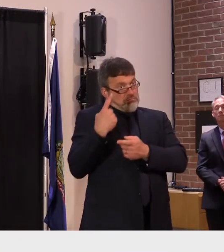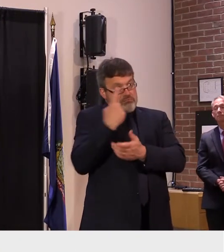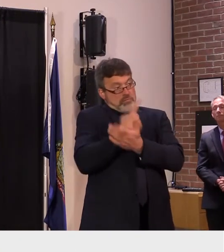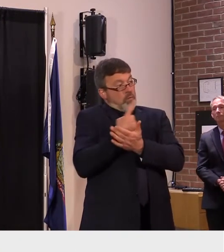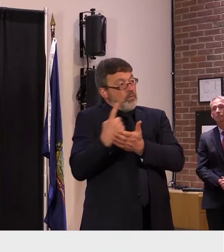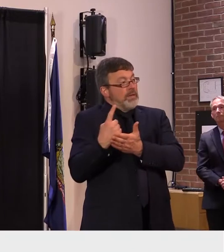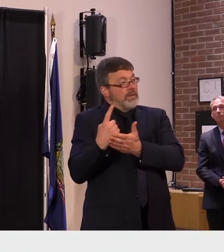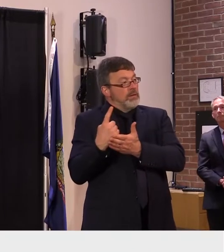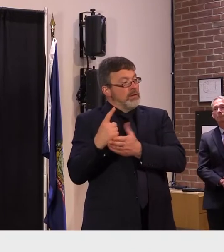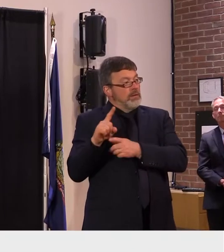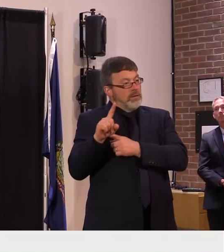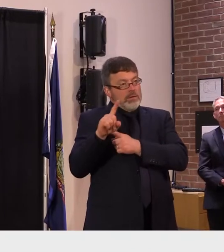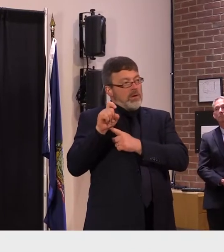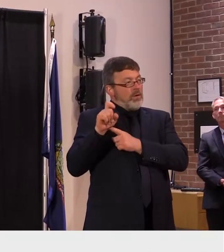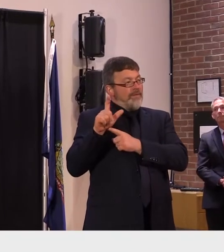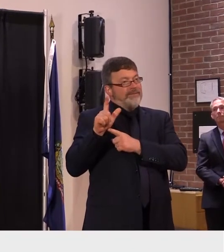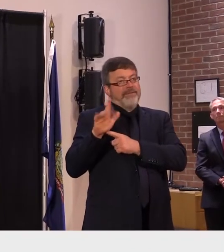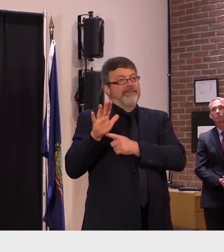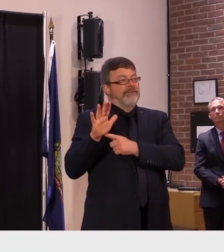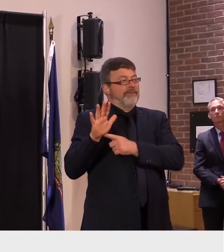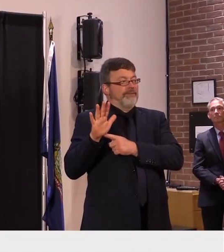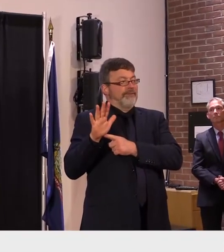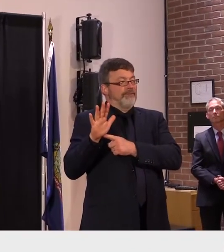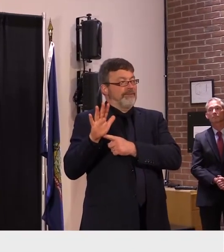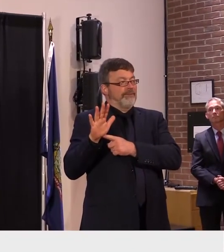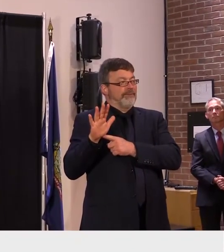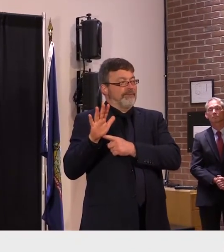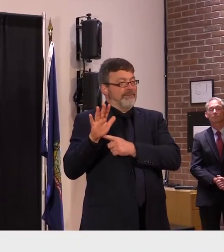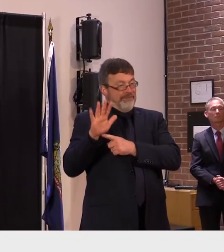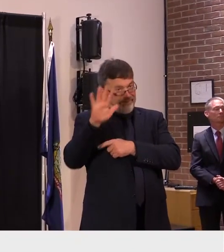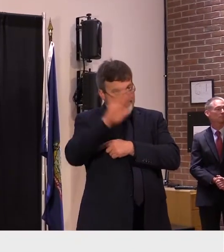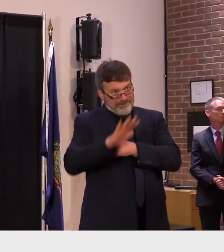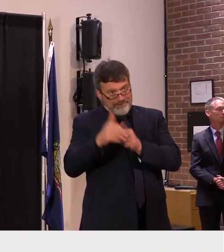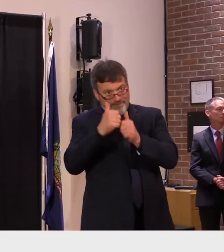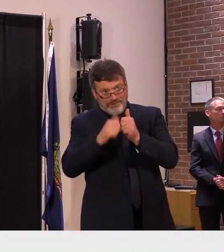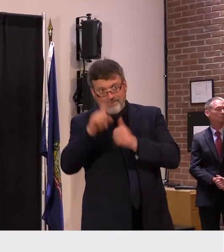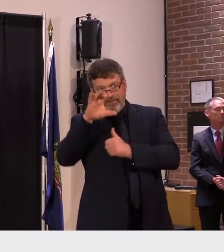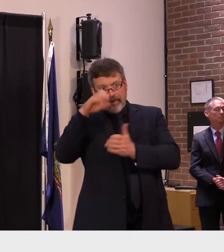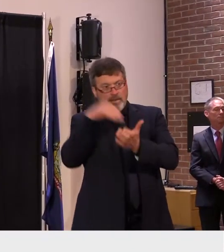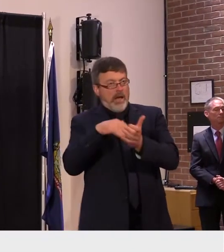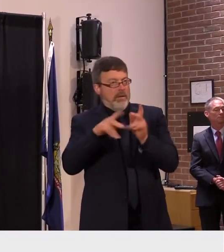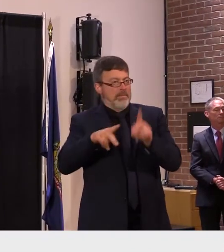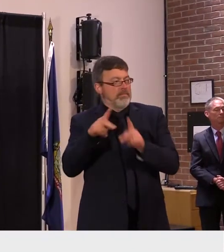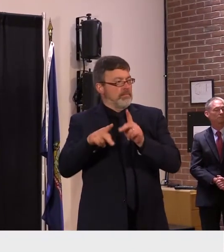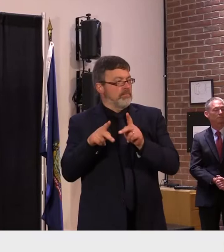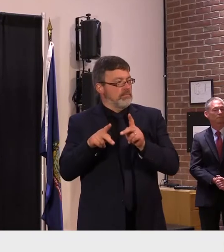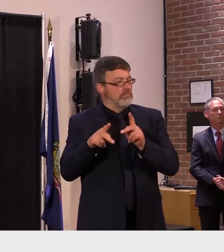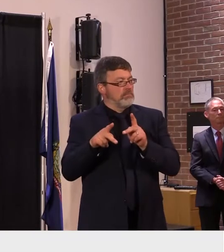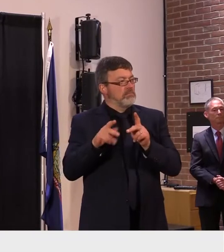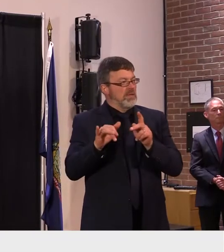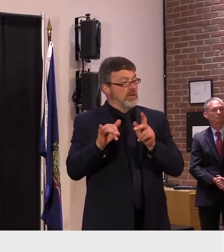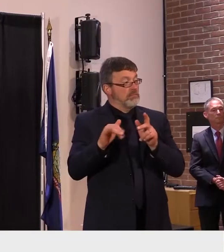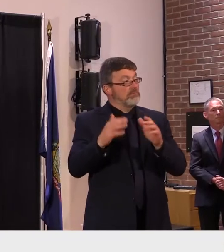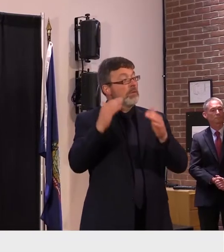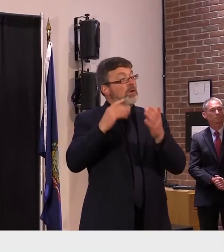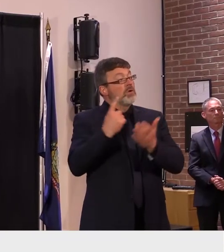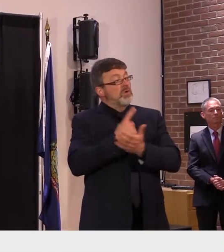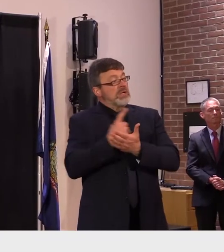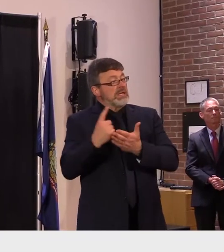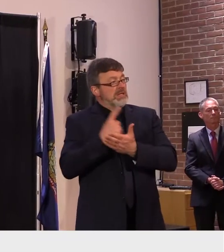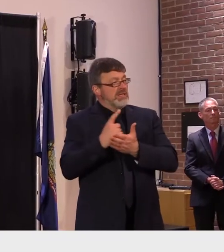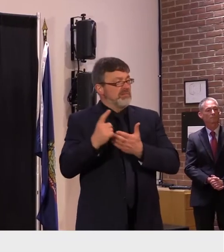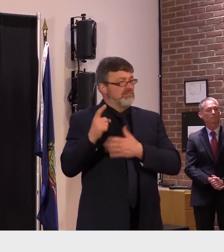125 per 100 000 weekly case count 785